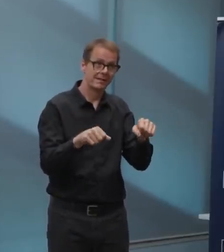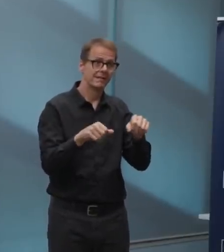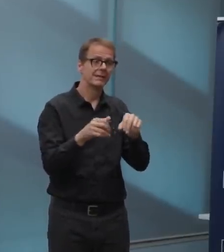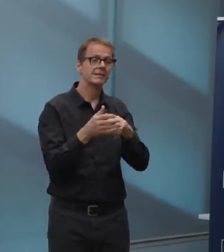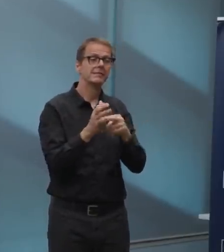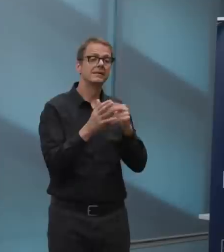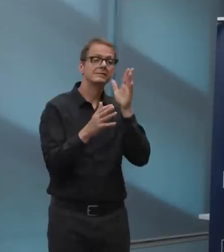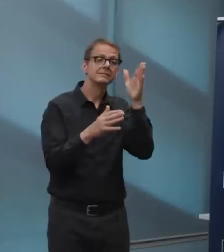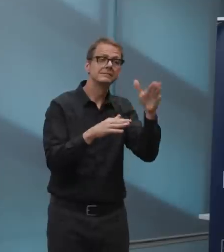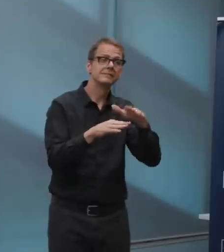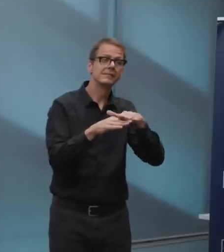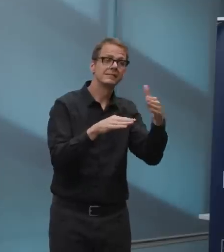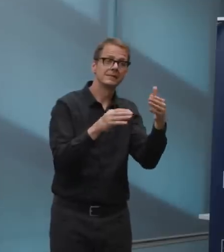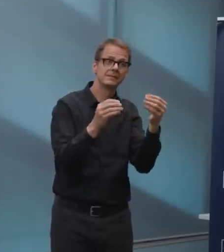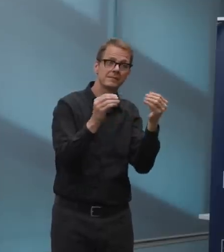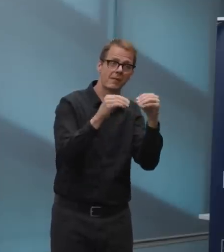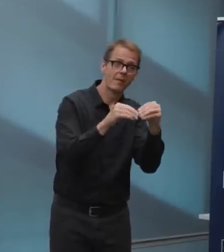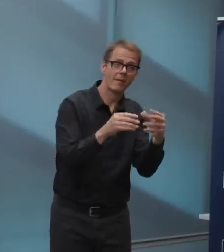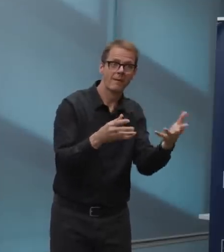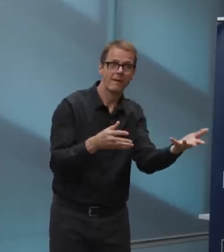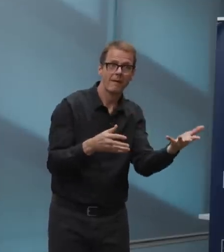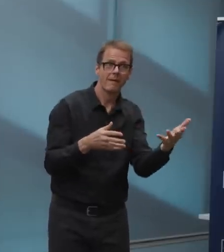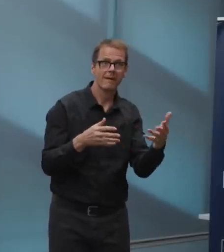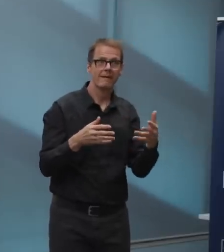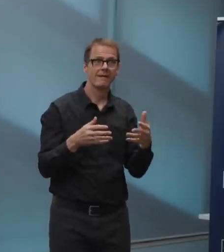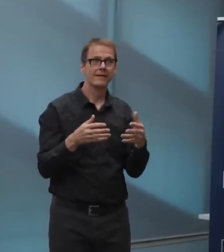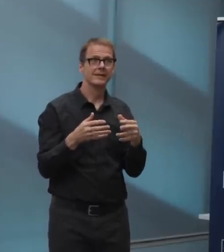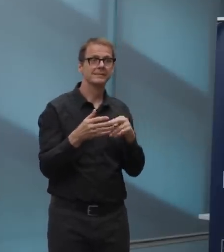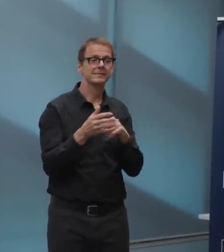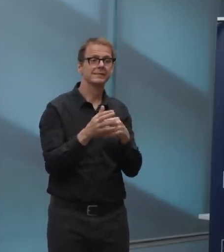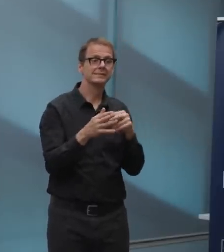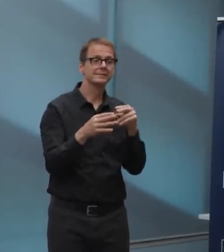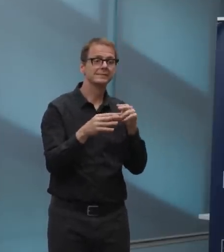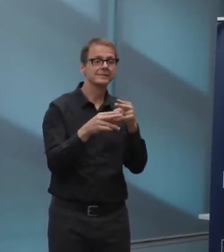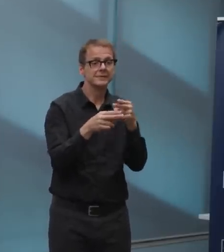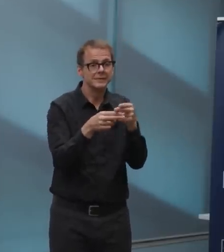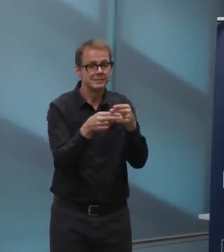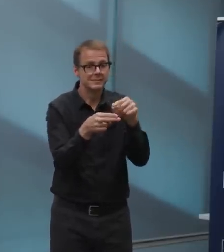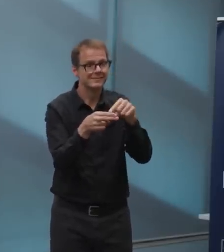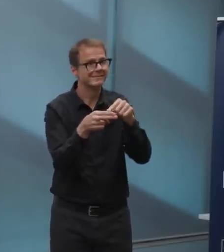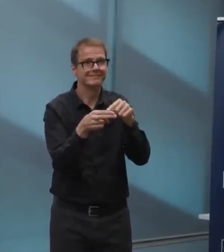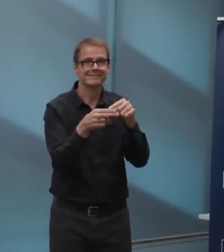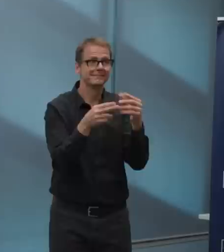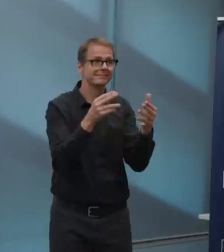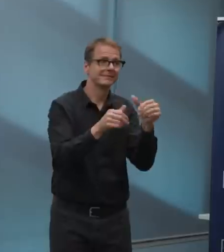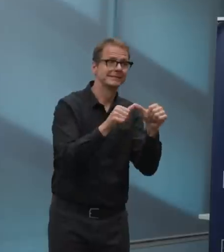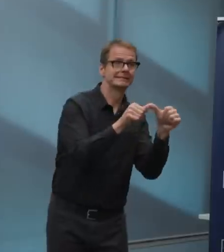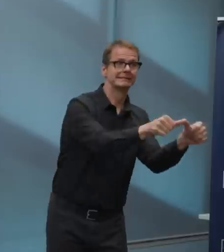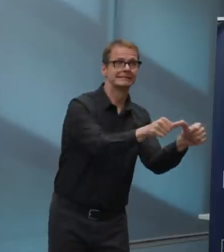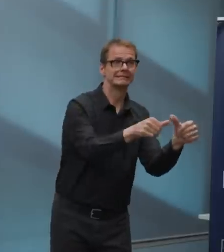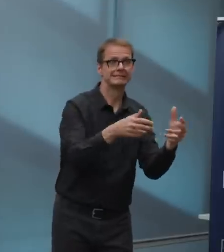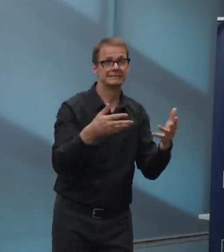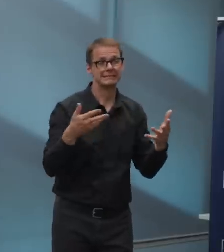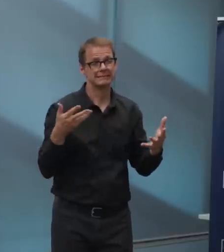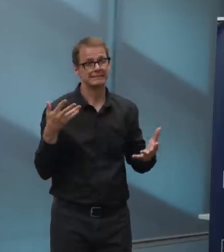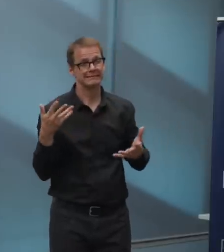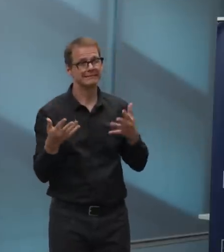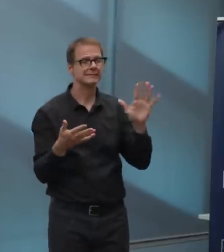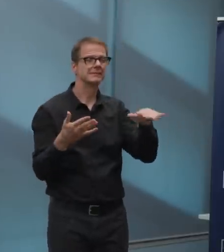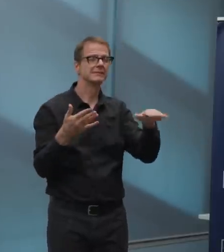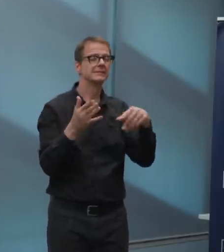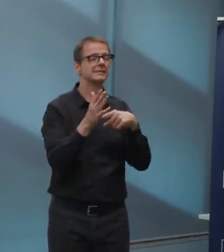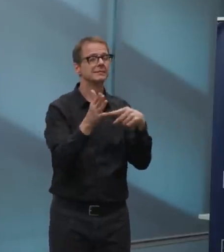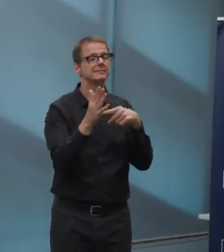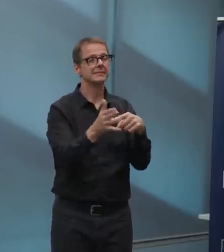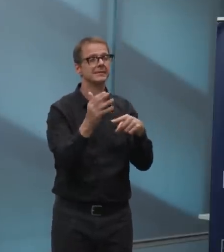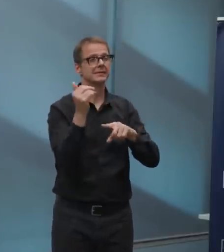cut, uh, besides human resources, which reflect service levels. That means your garbage would get picked up less often. Police might get to